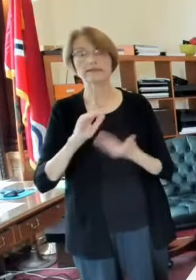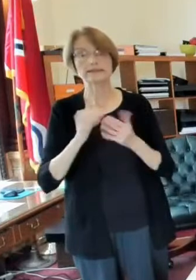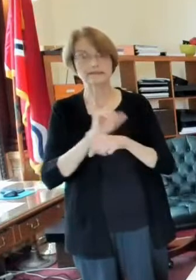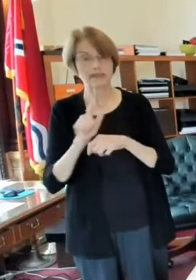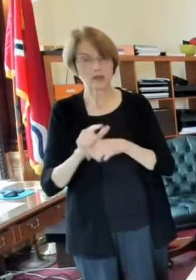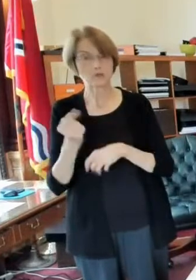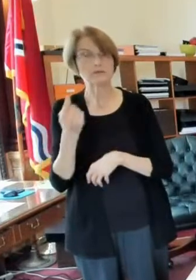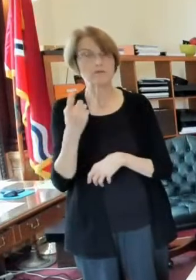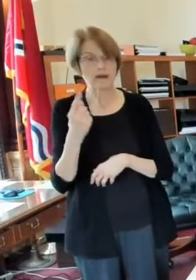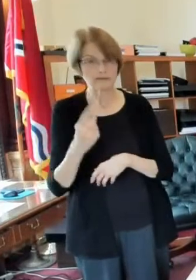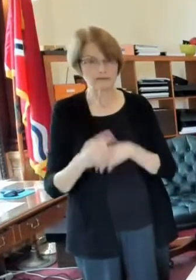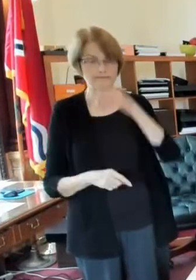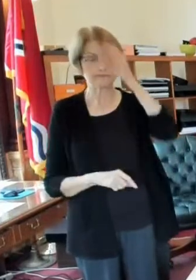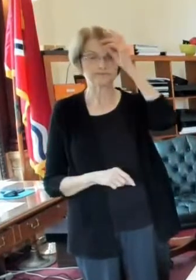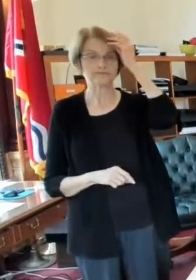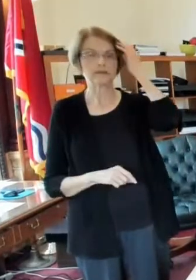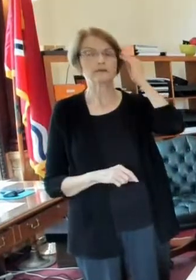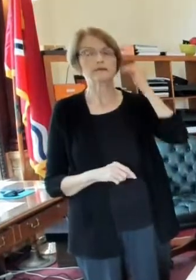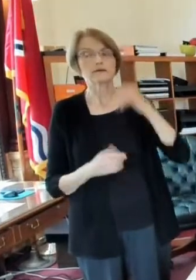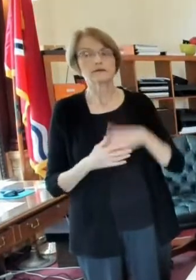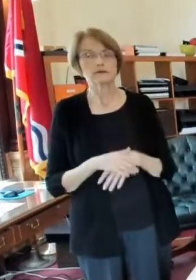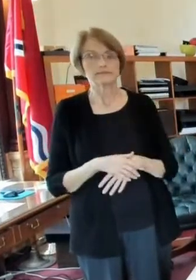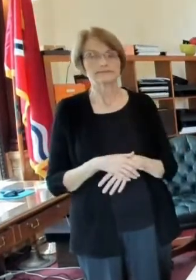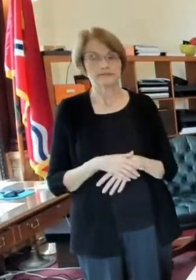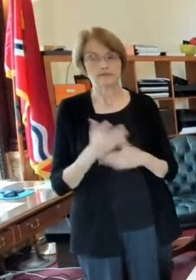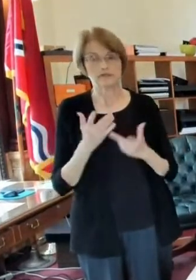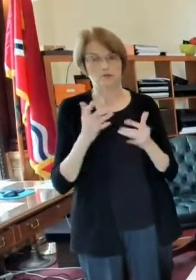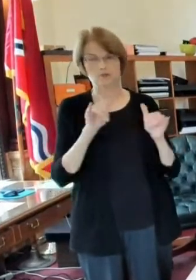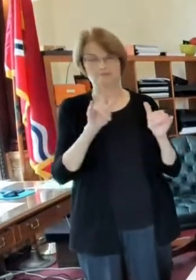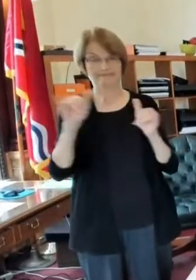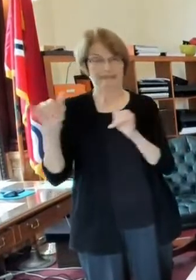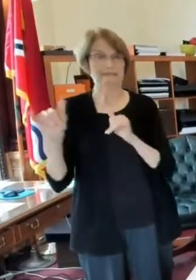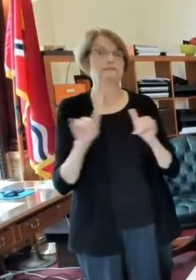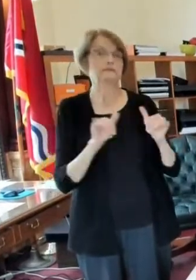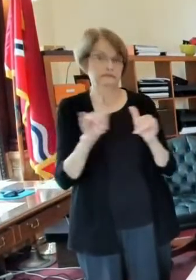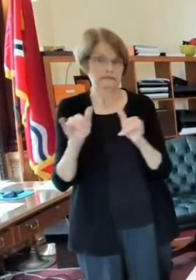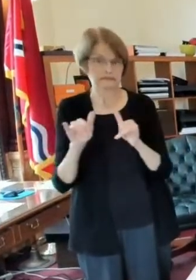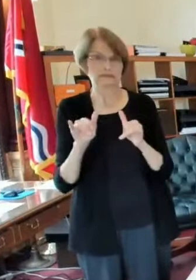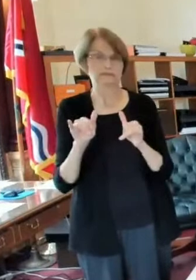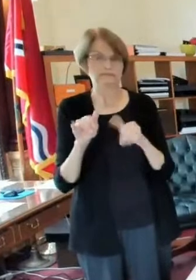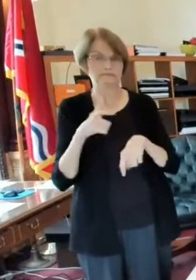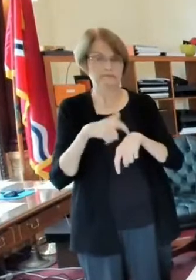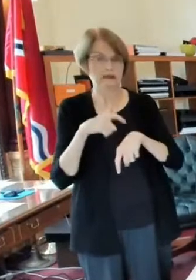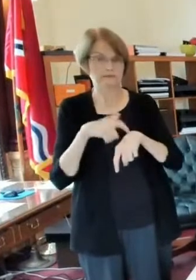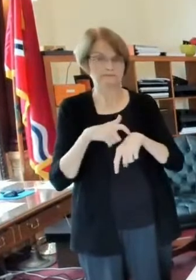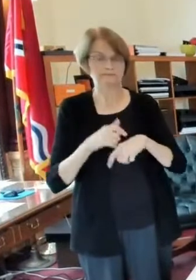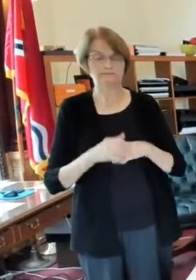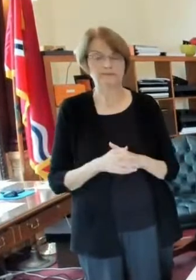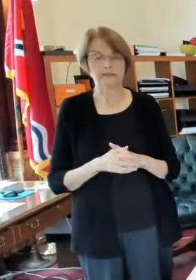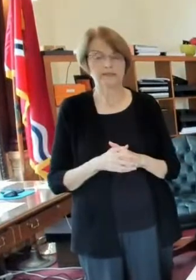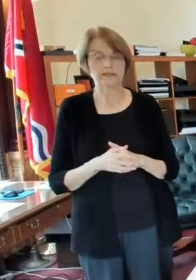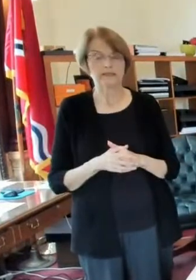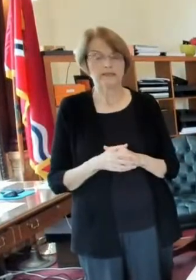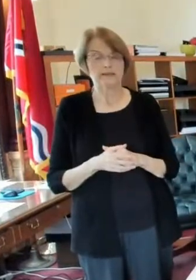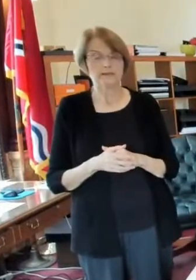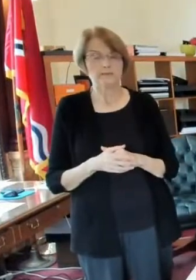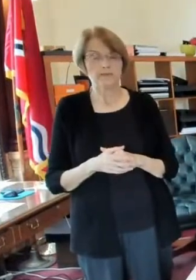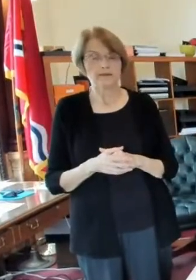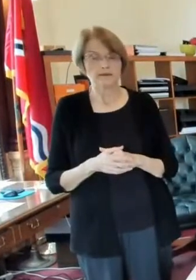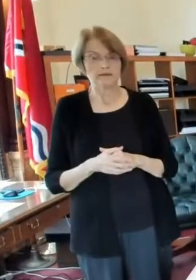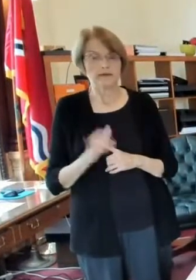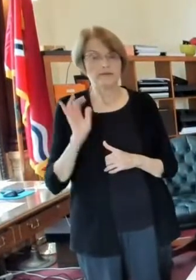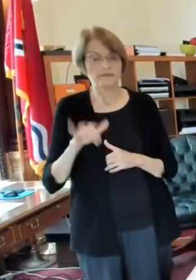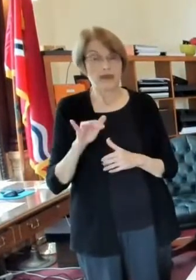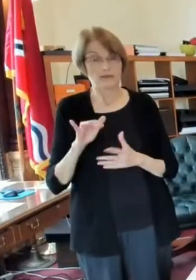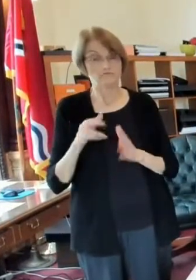o'clock um so we're all pretty consistent on that and uh that's